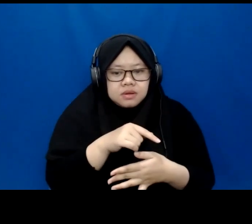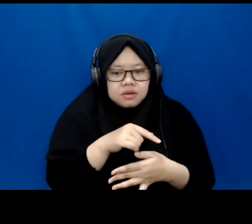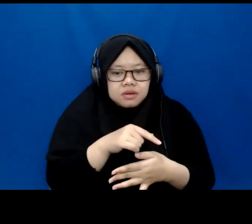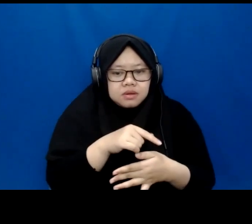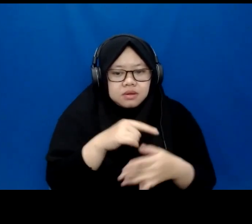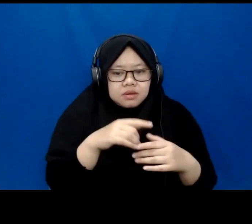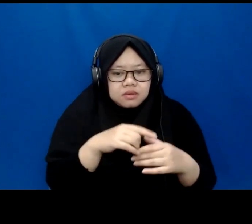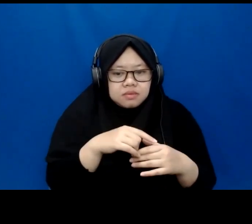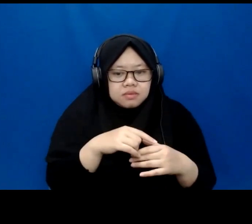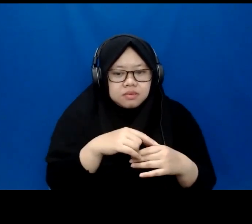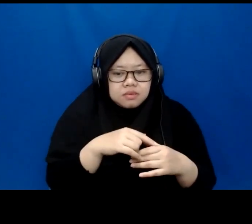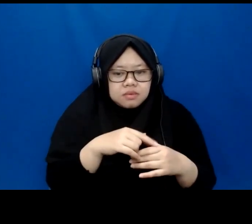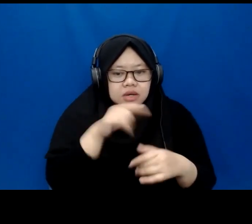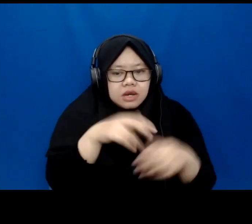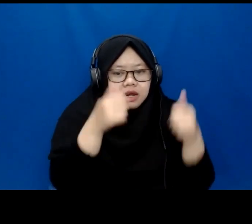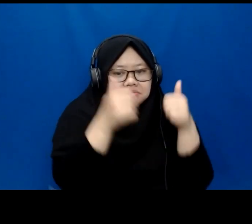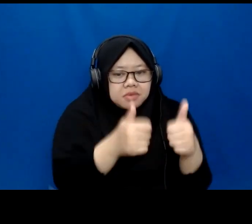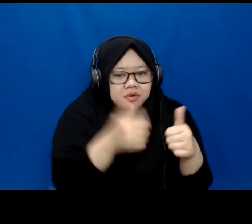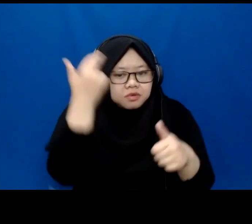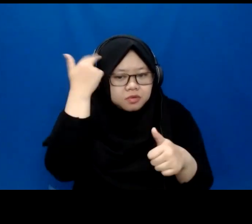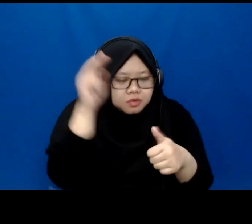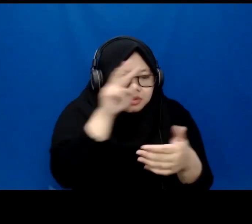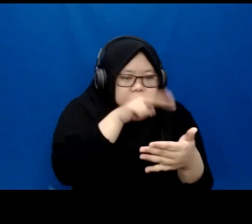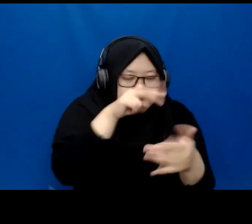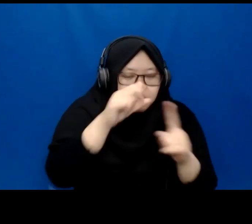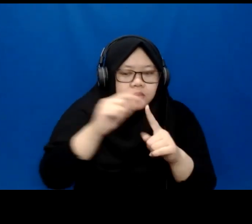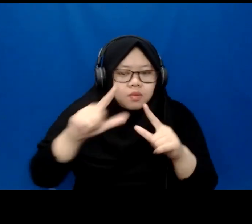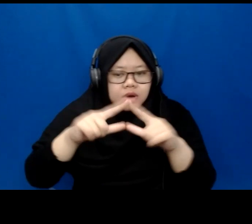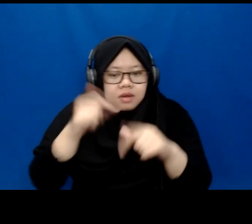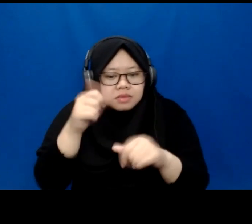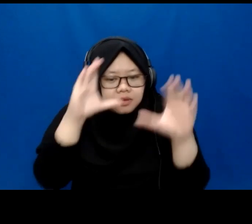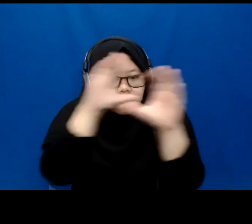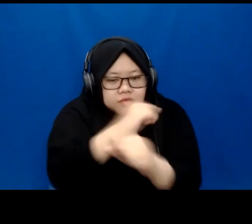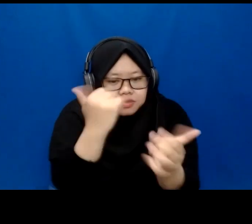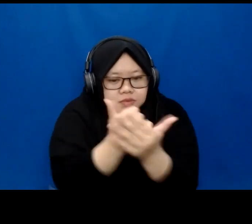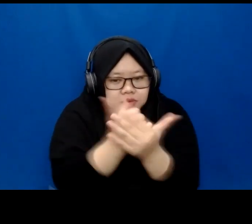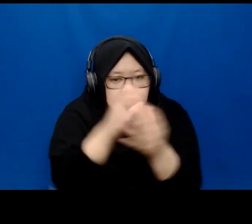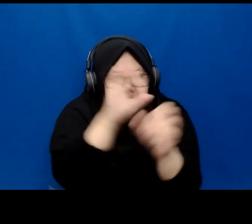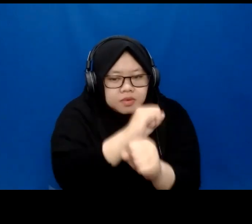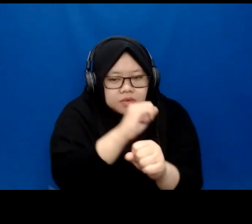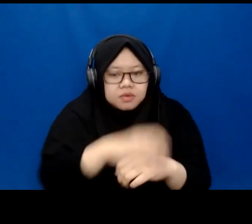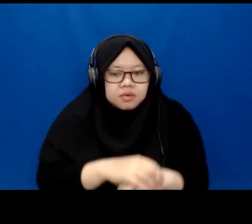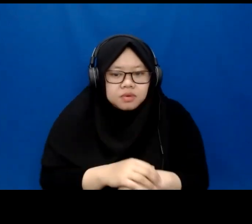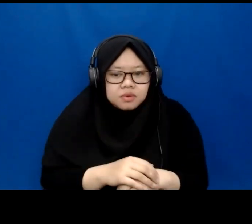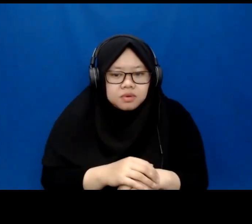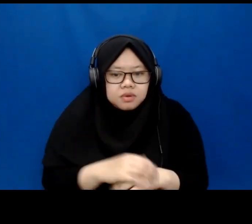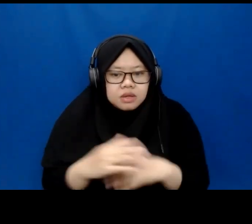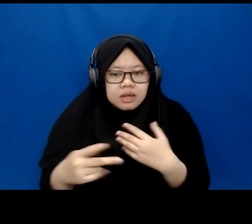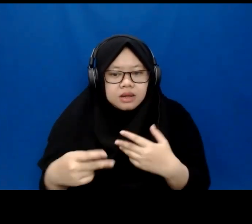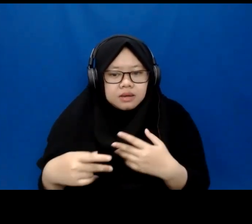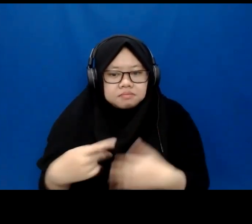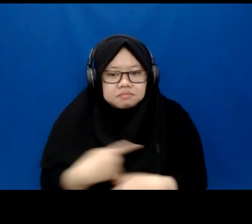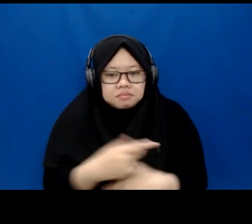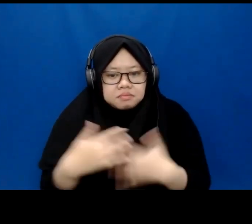as well. They are good at recognizing patterns and can concentrate on things of that interest. After we found this